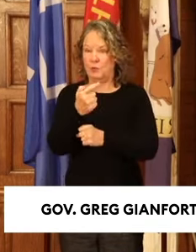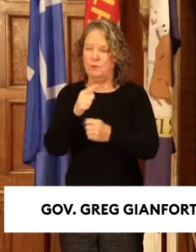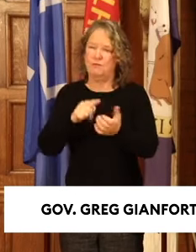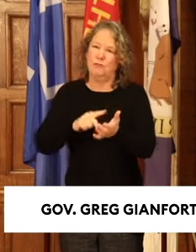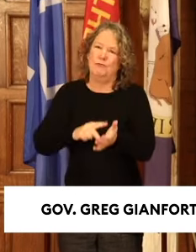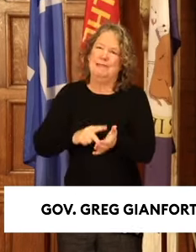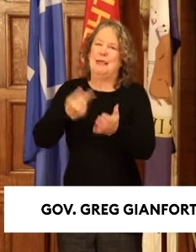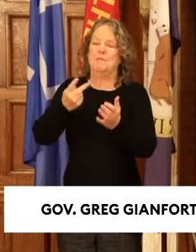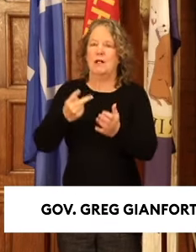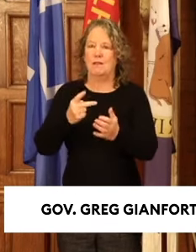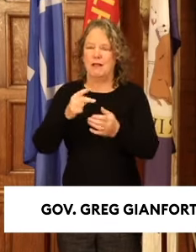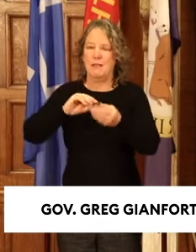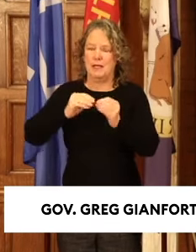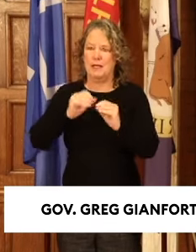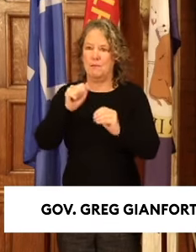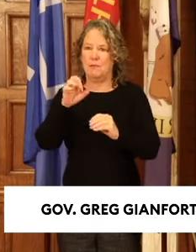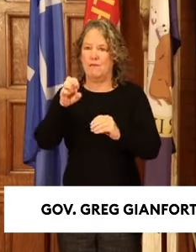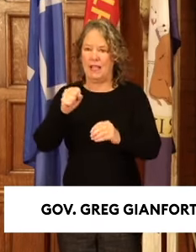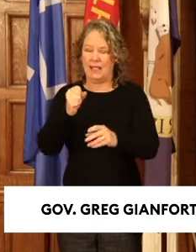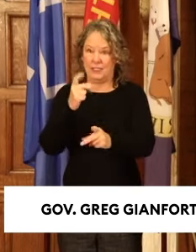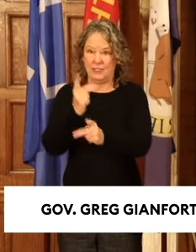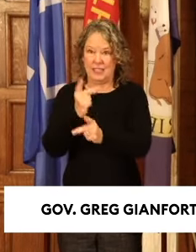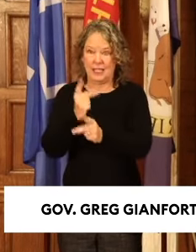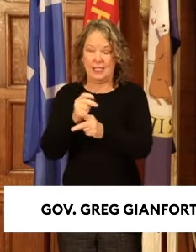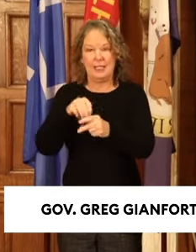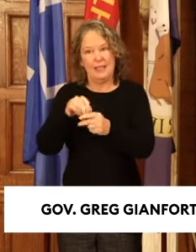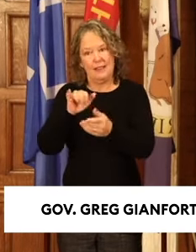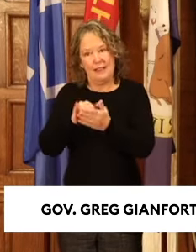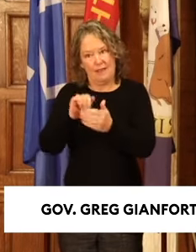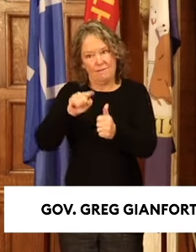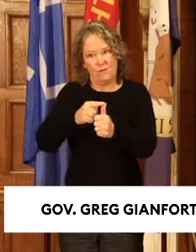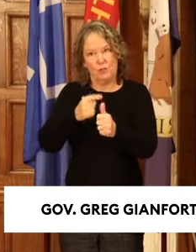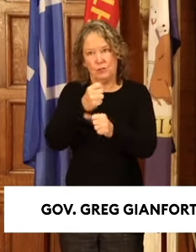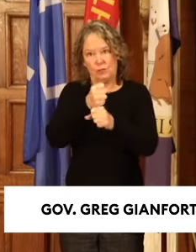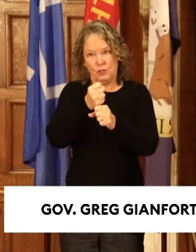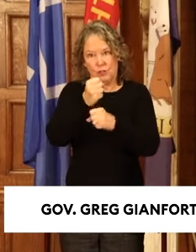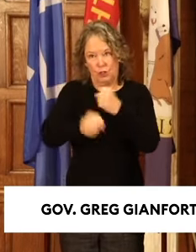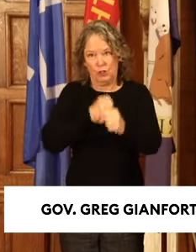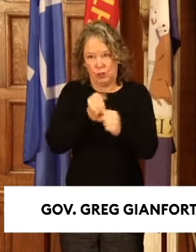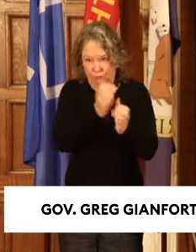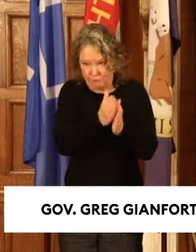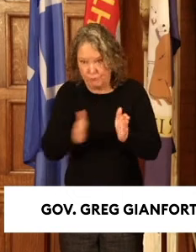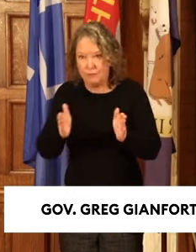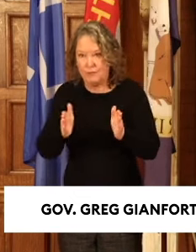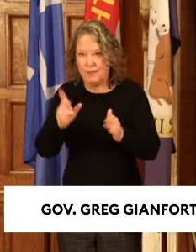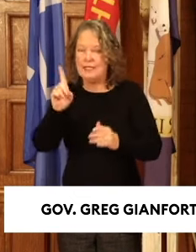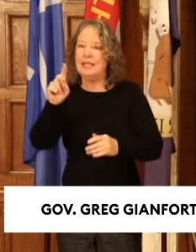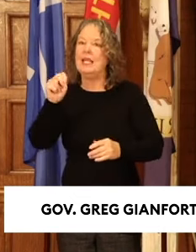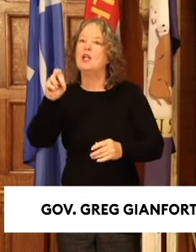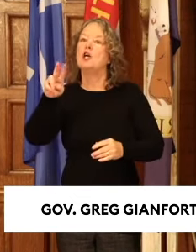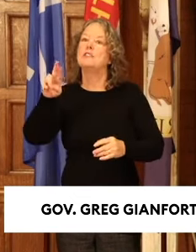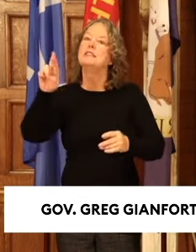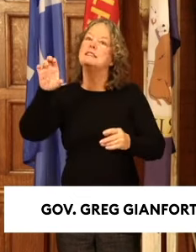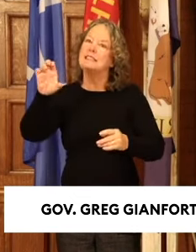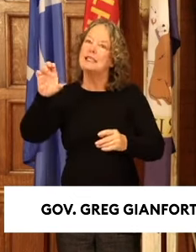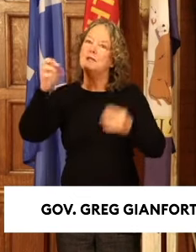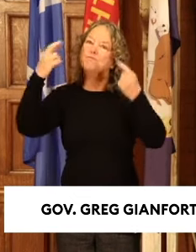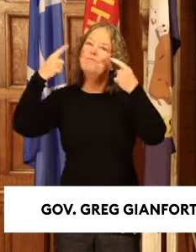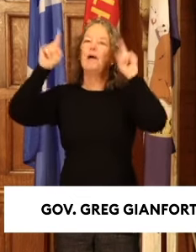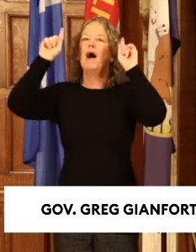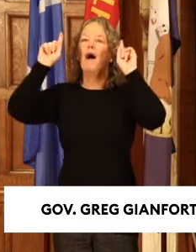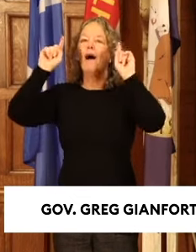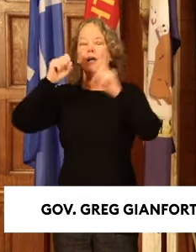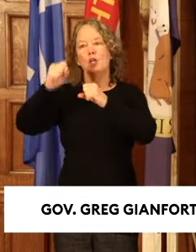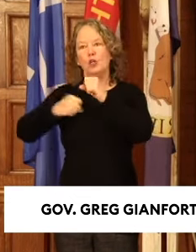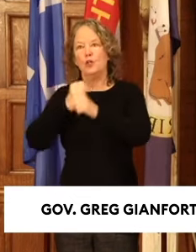treated by the state in just that first year. DNRC got it done. In 2022,